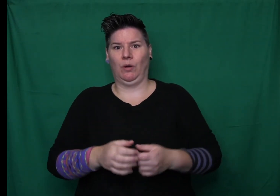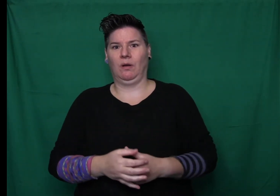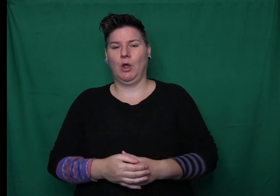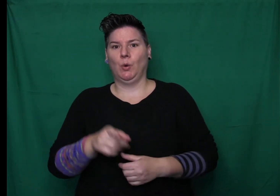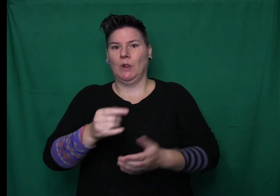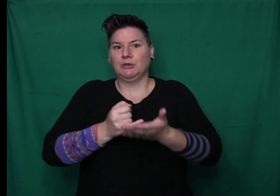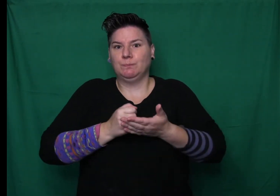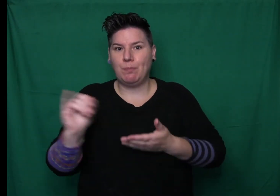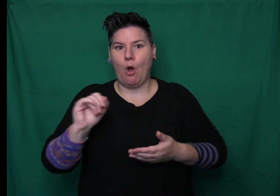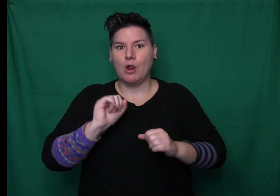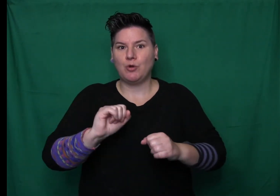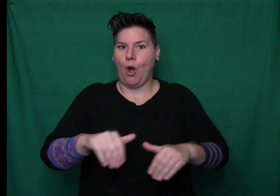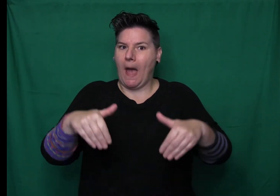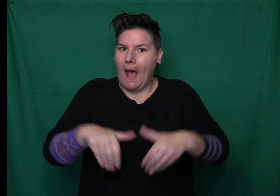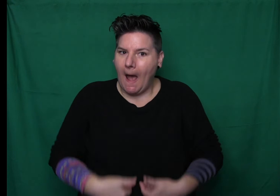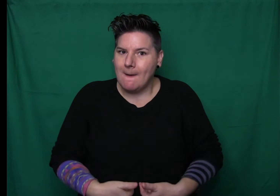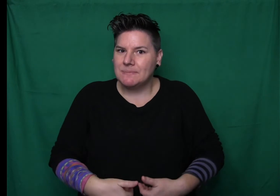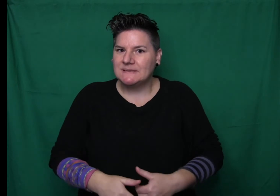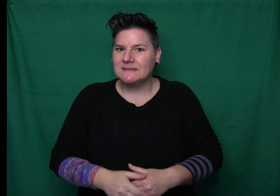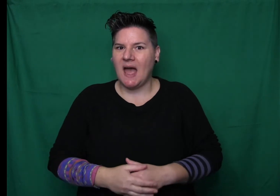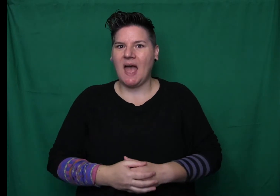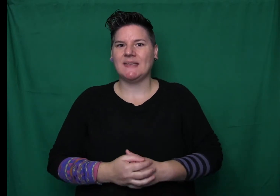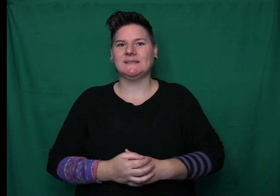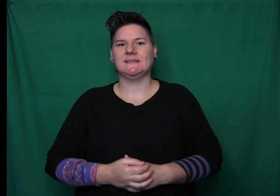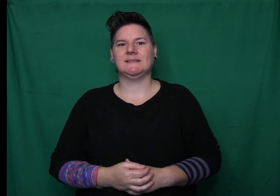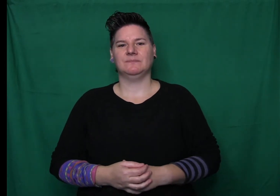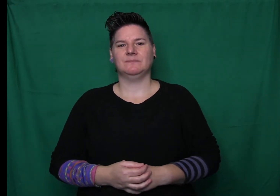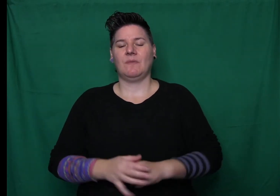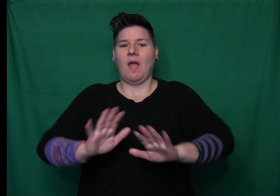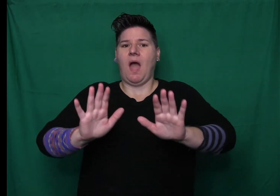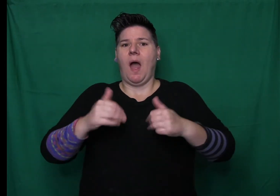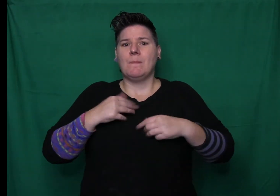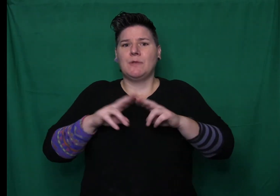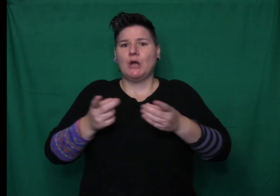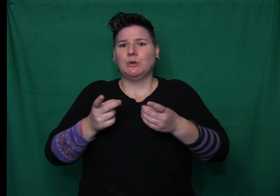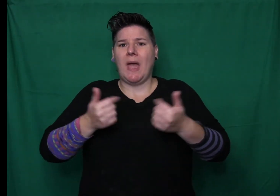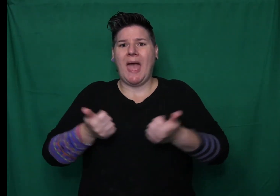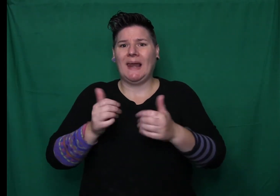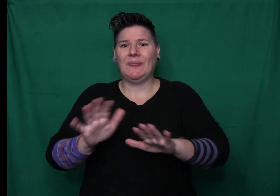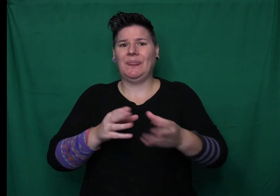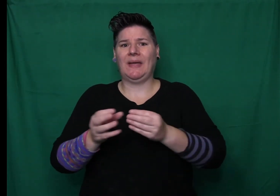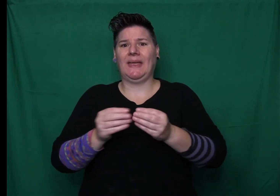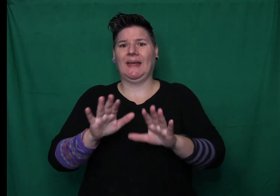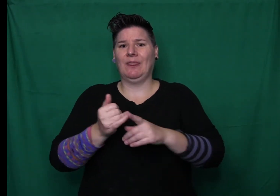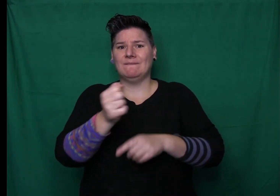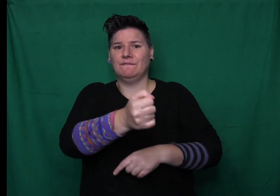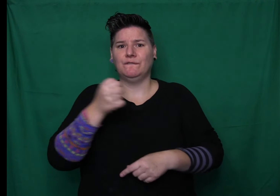Dory slipped a tin of sardines into her pocket and closed the refrigerator. Cook,